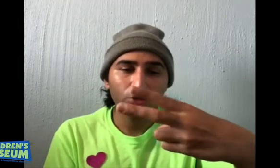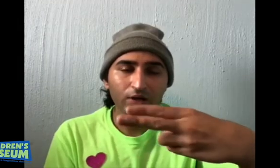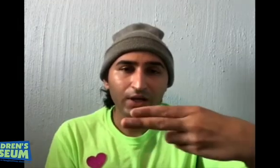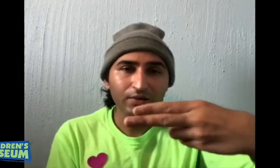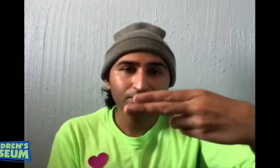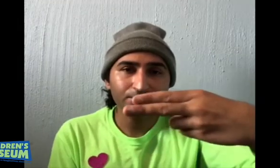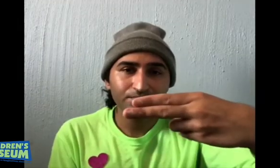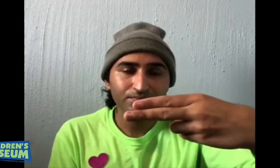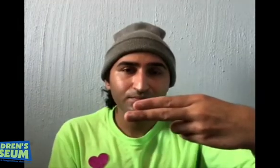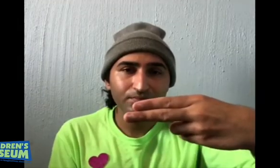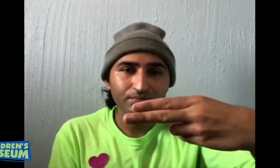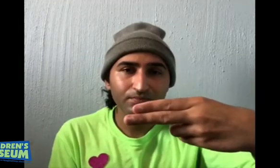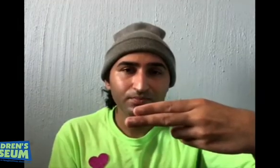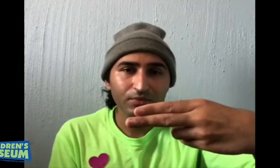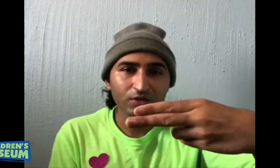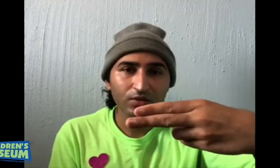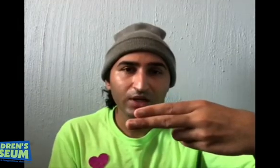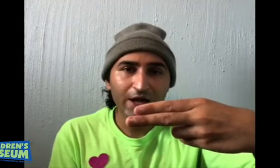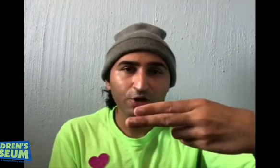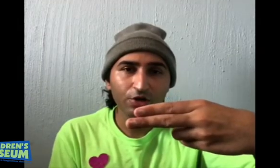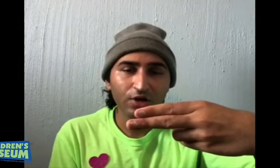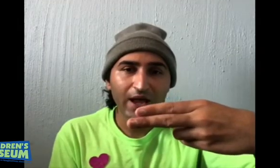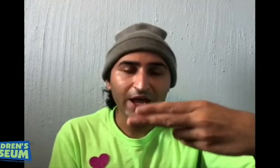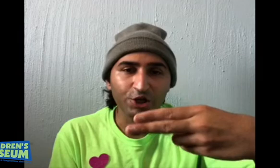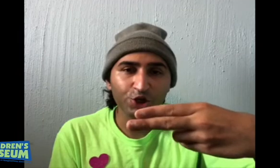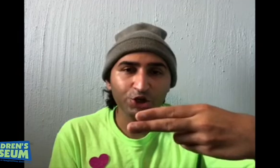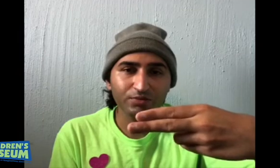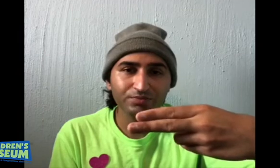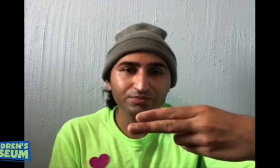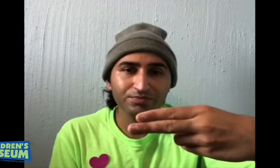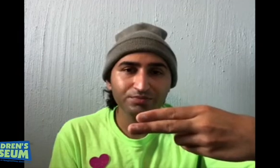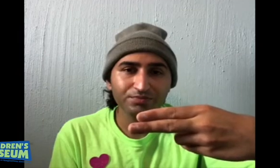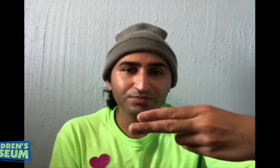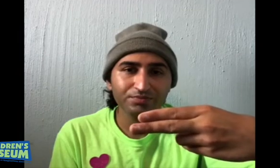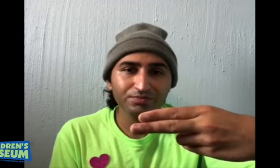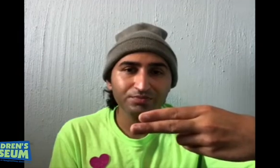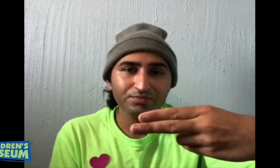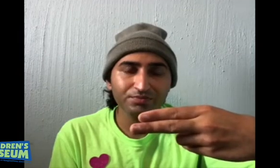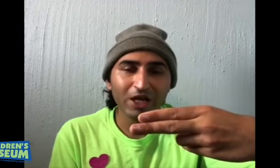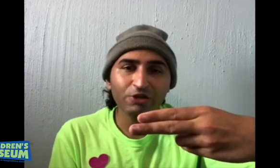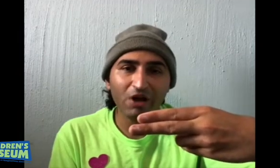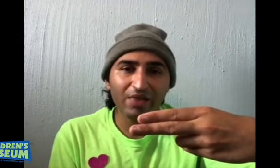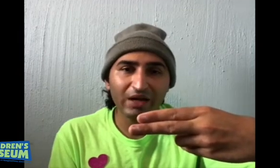in. The letter H. Let's try that again.